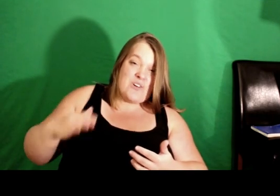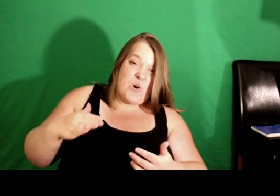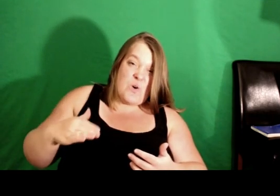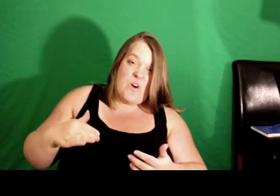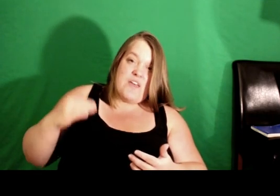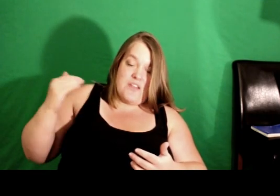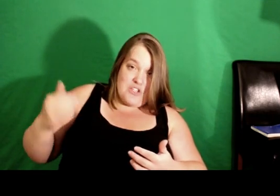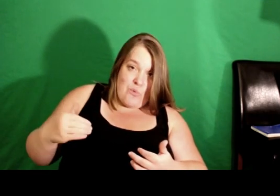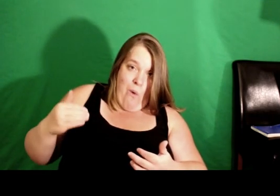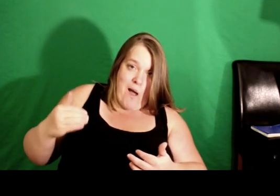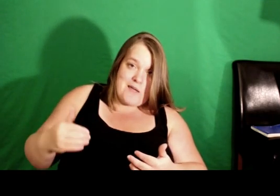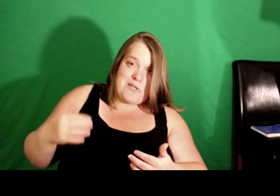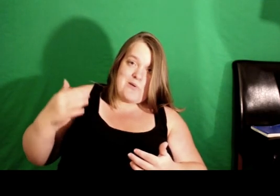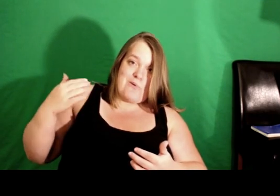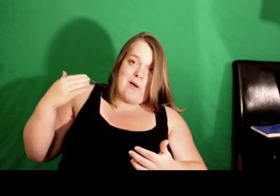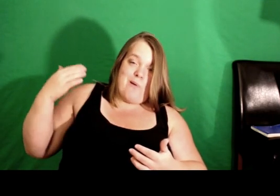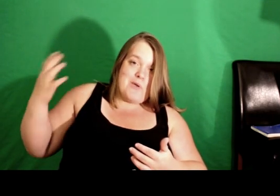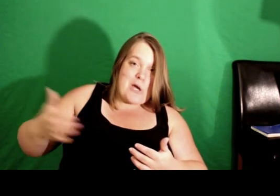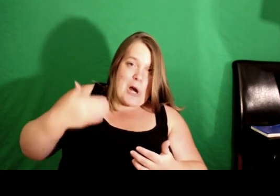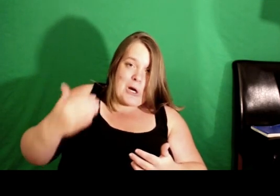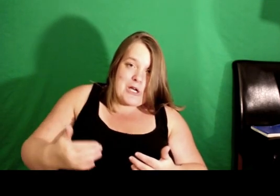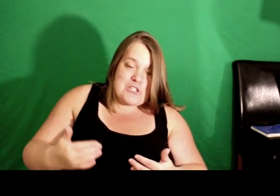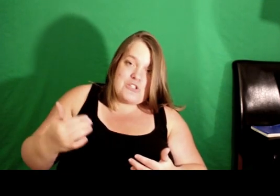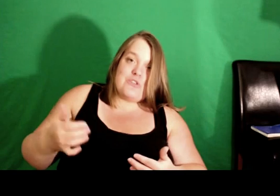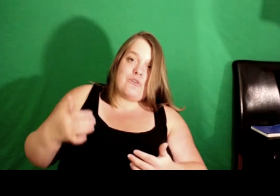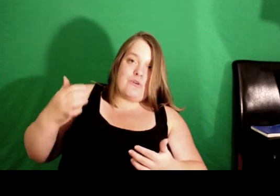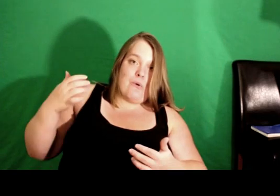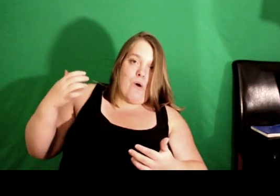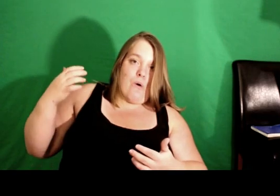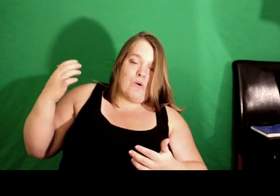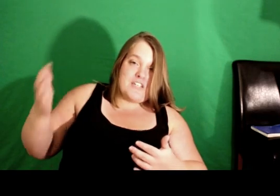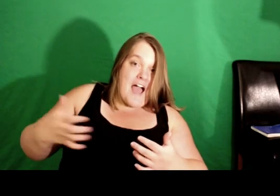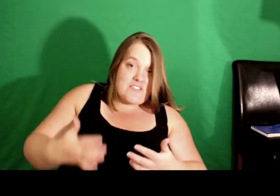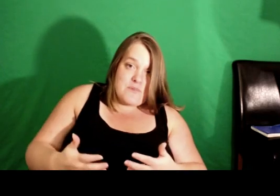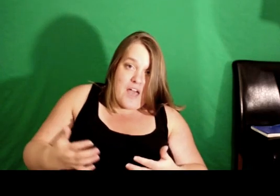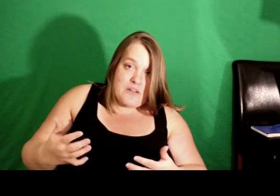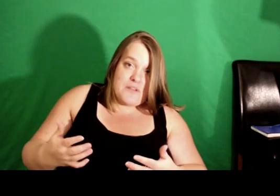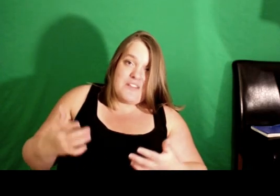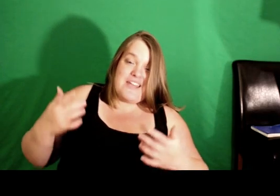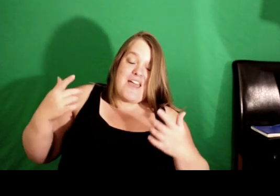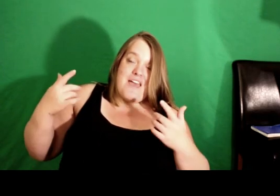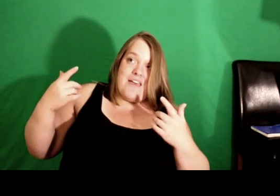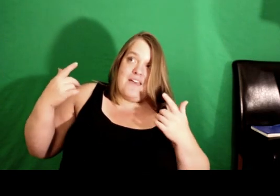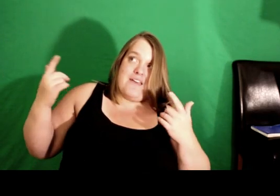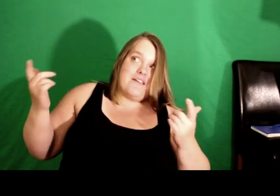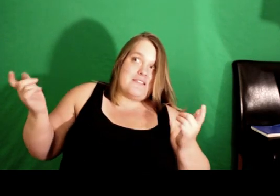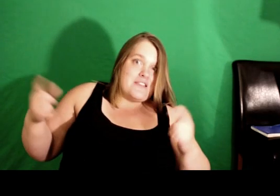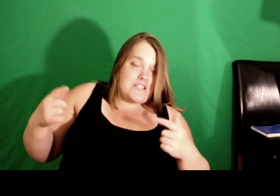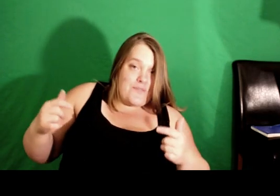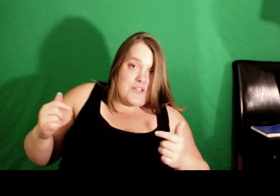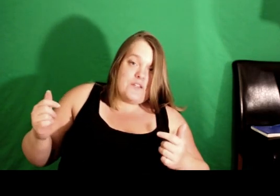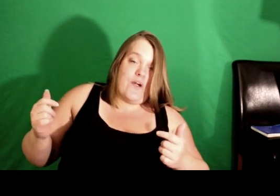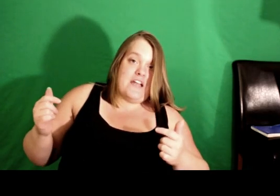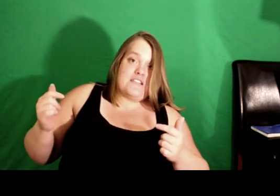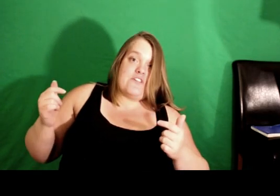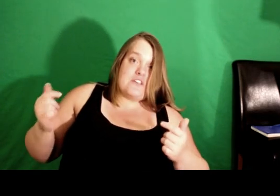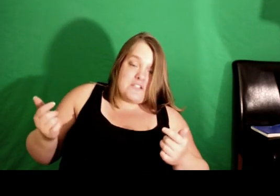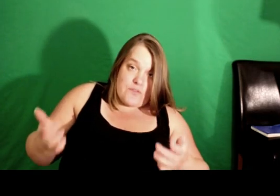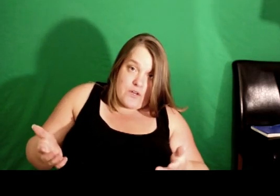a goal that you want to be encouraged through or to have some accountability, then this Fitness Friday series is for